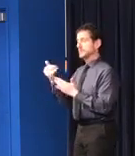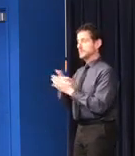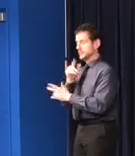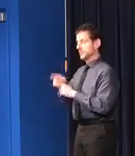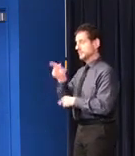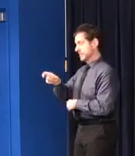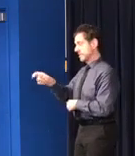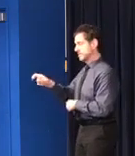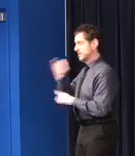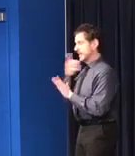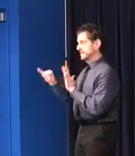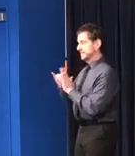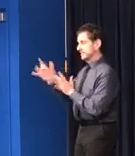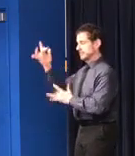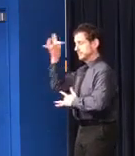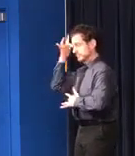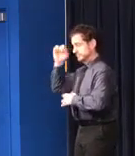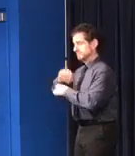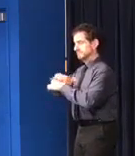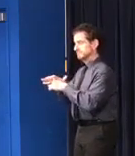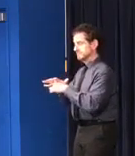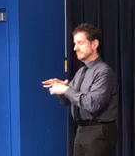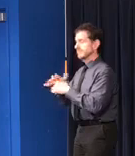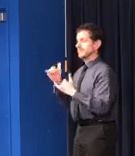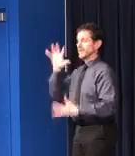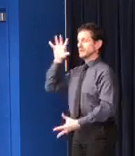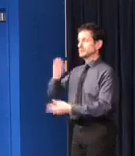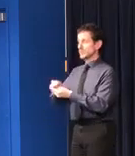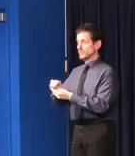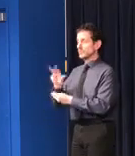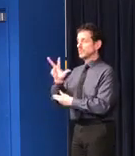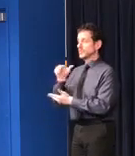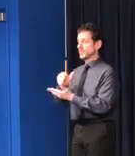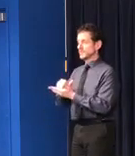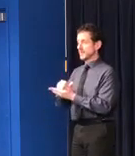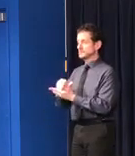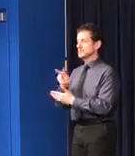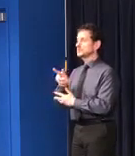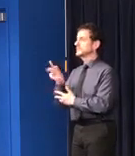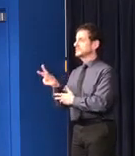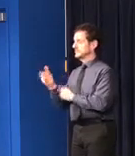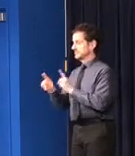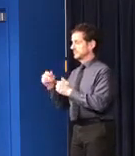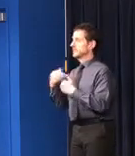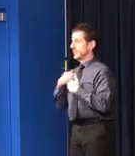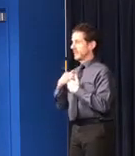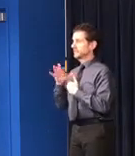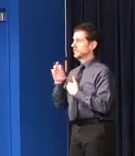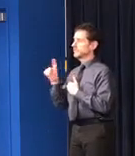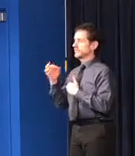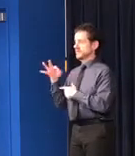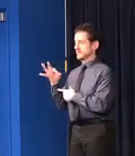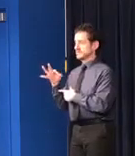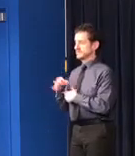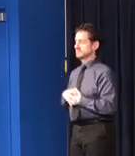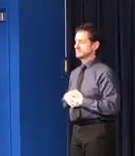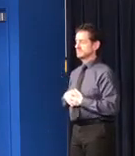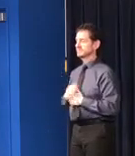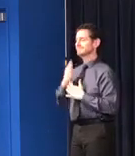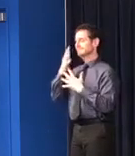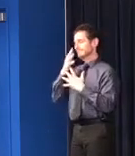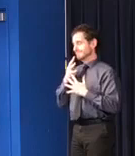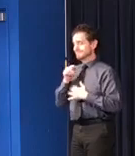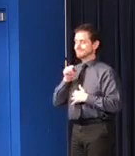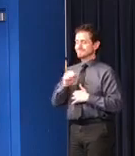in Illinois for a total of 3,026 individuals with COVID-19. Unfortunately, this